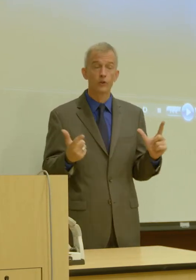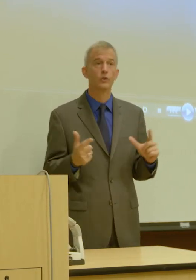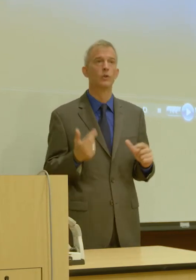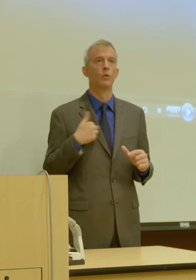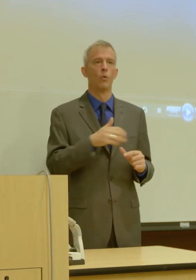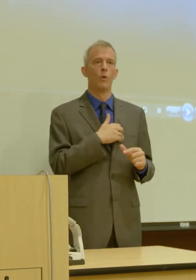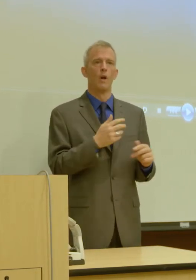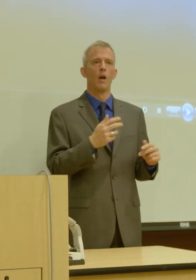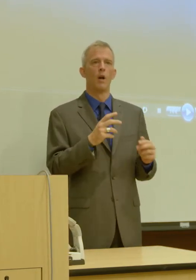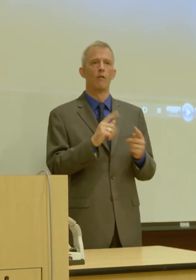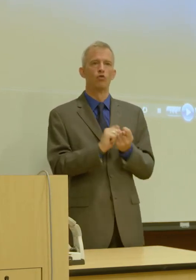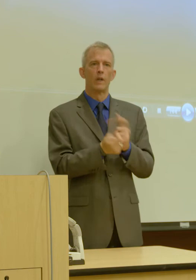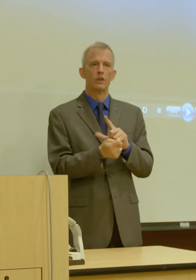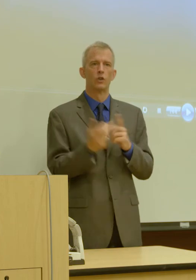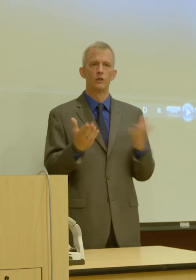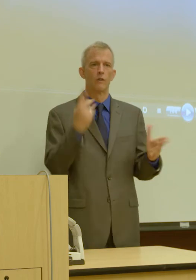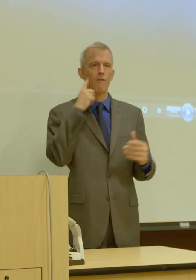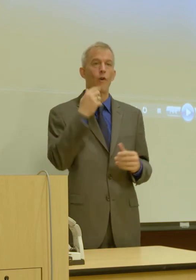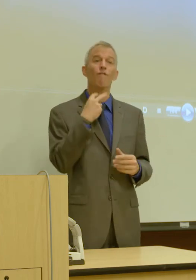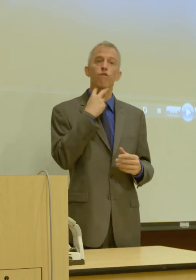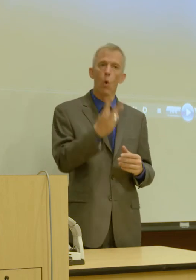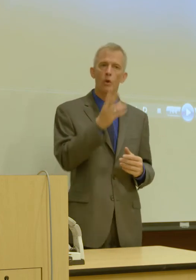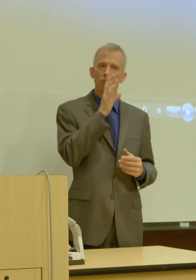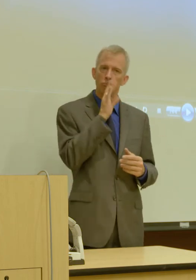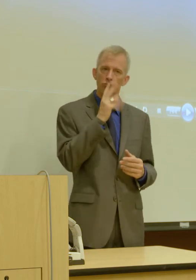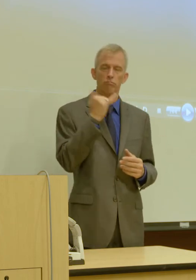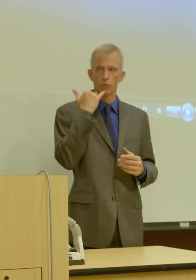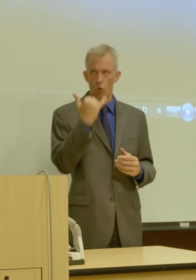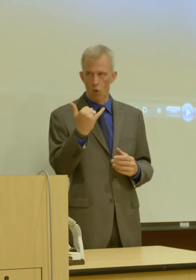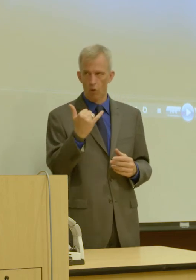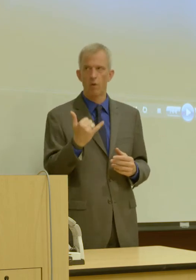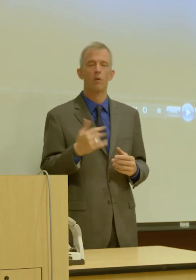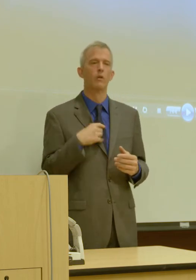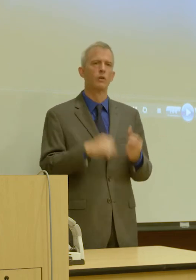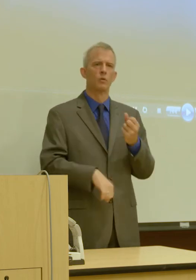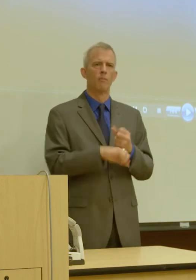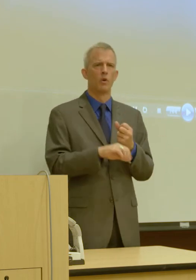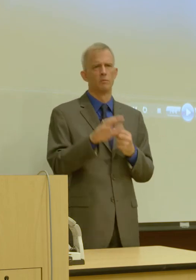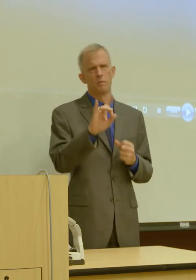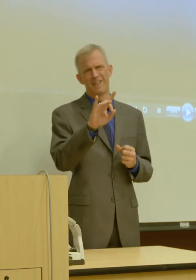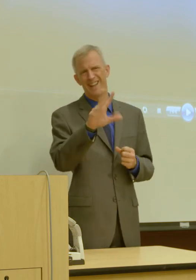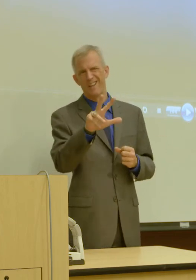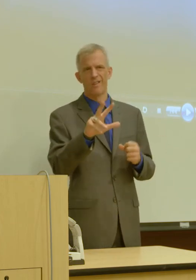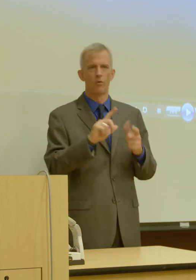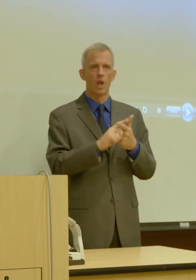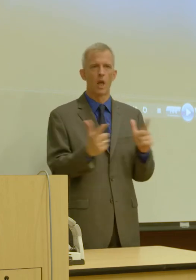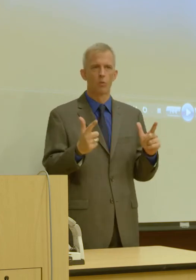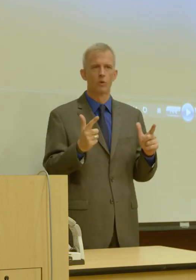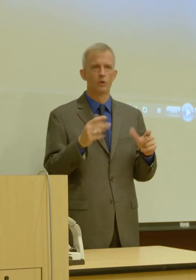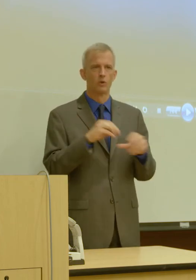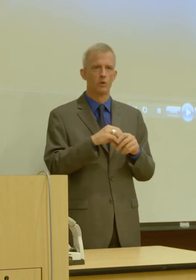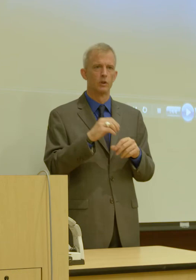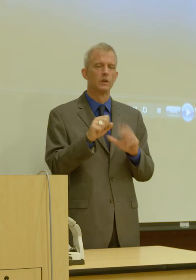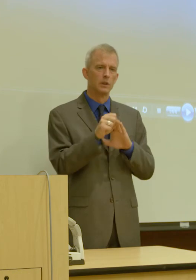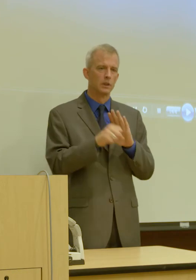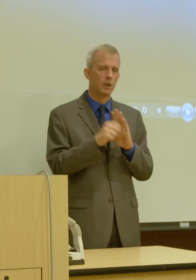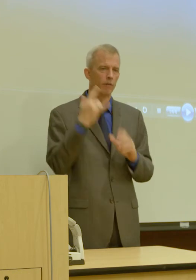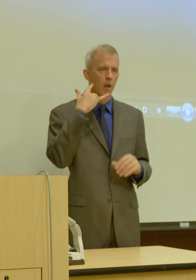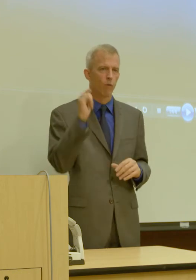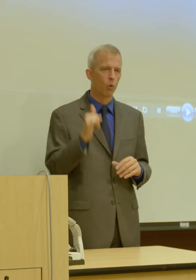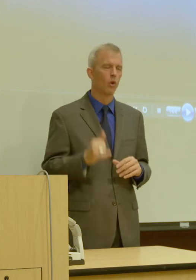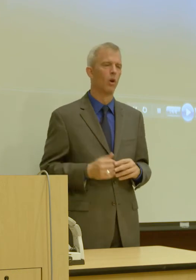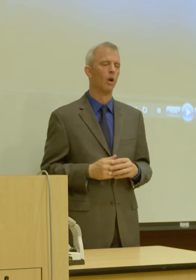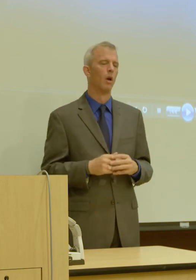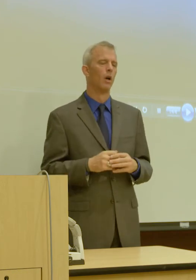currently have translation services for voice calling, um, that supports approximately 83 languages in the state of California. Um,